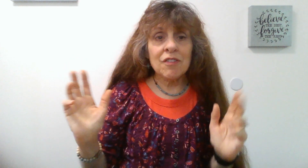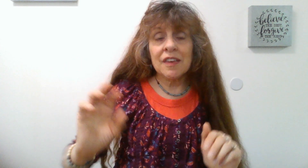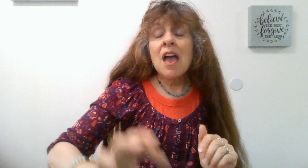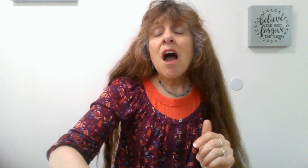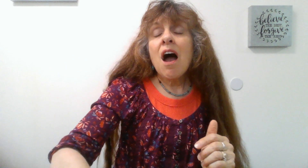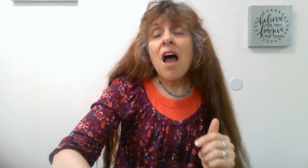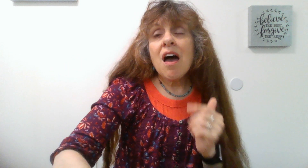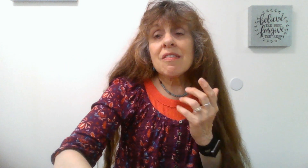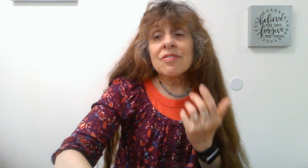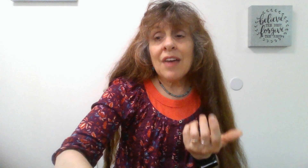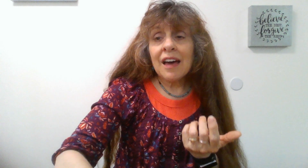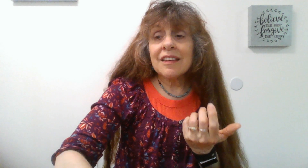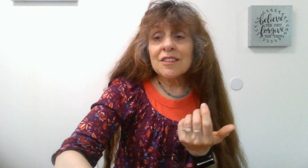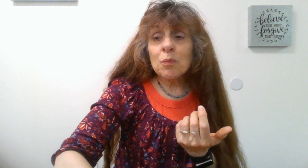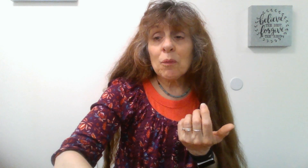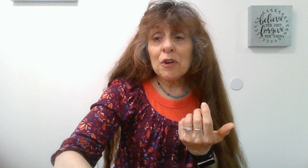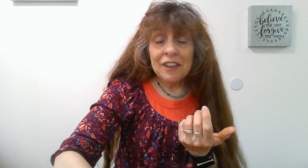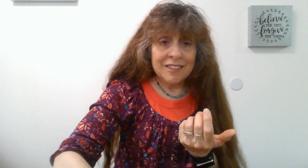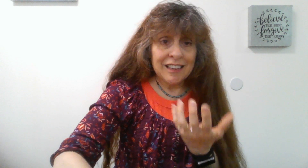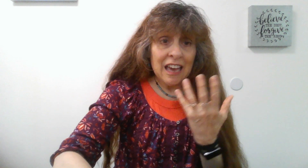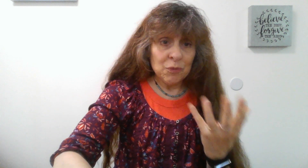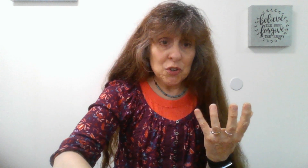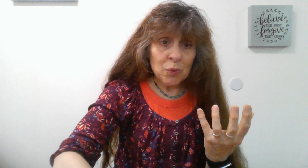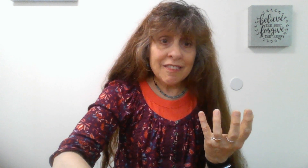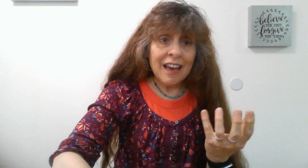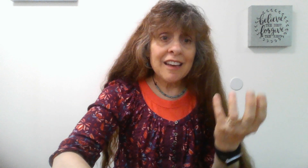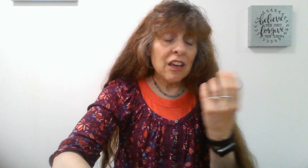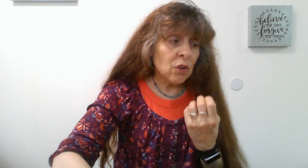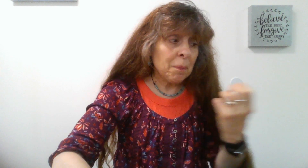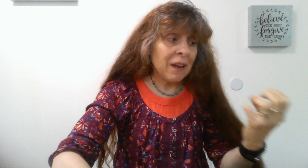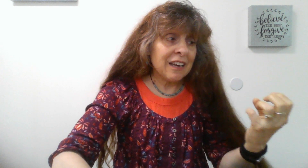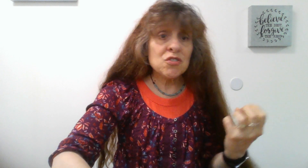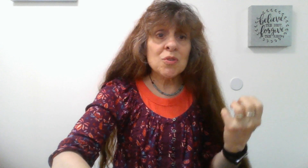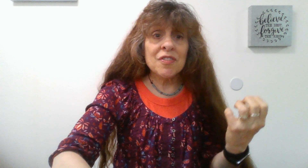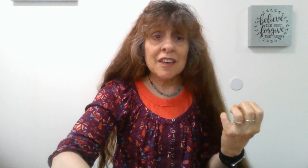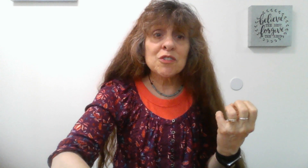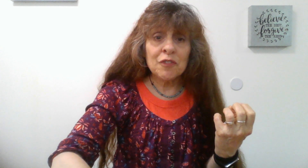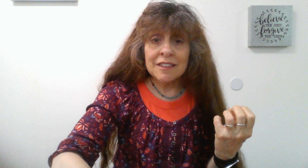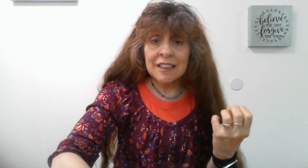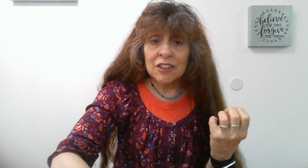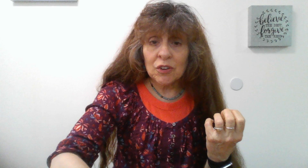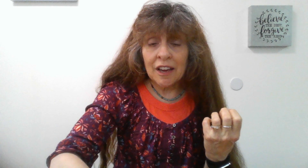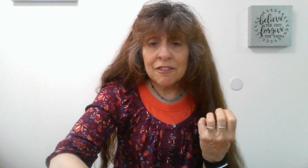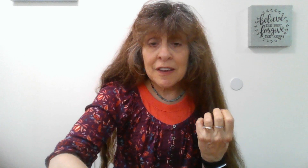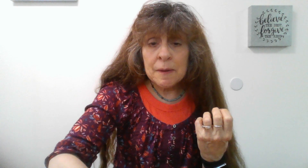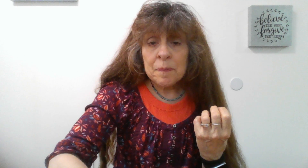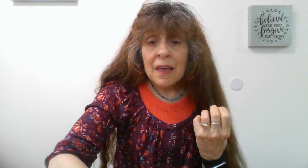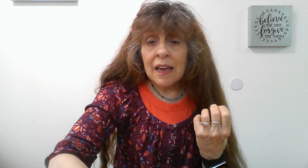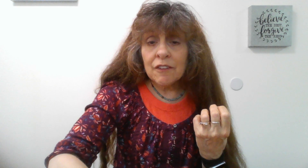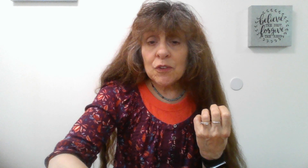everything, that is what we're facing. And when you read that, you can apply it to the things you're facing in your life. And if